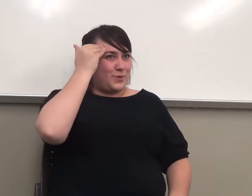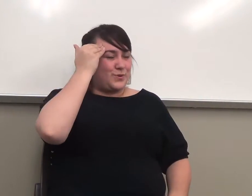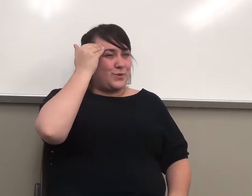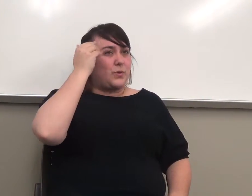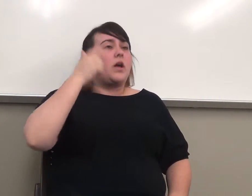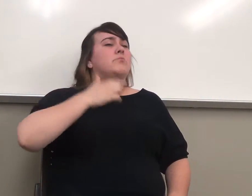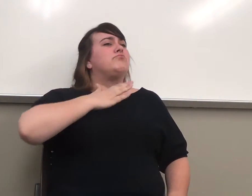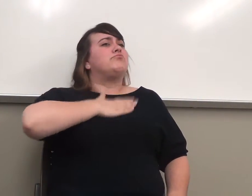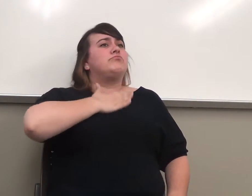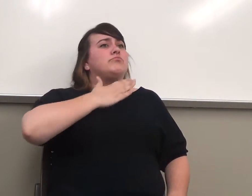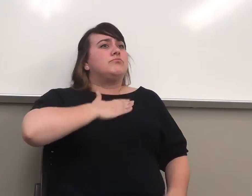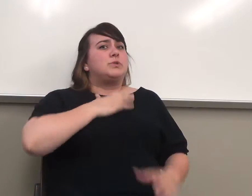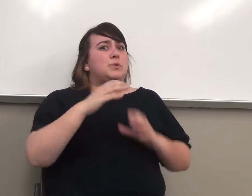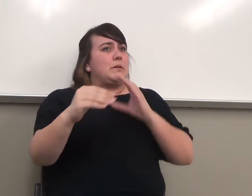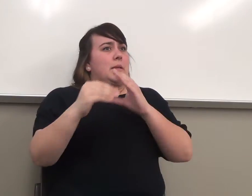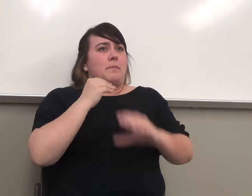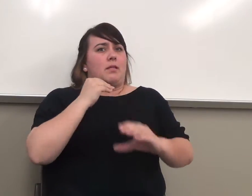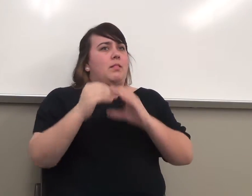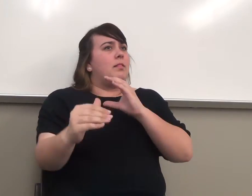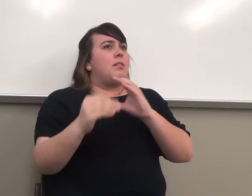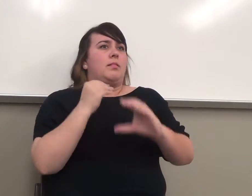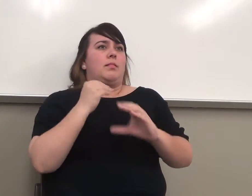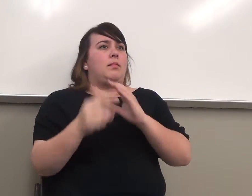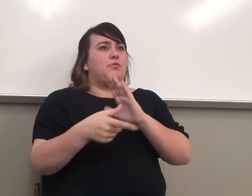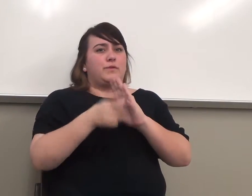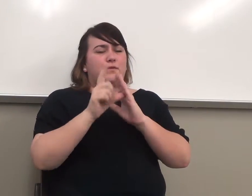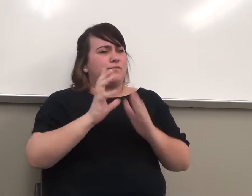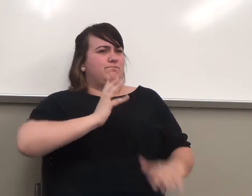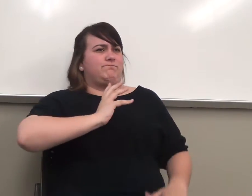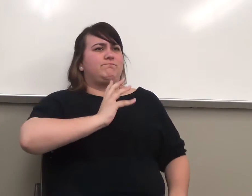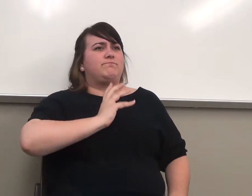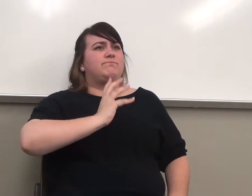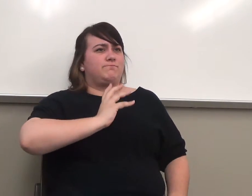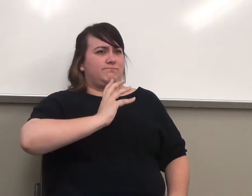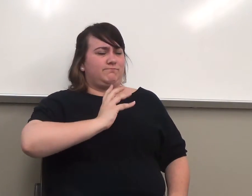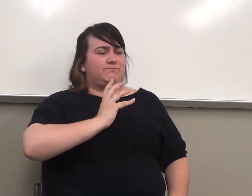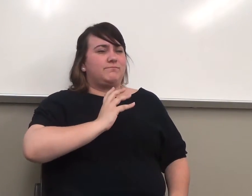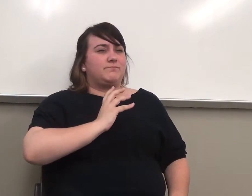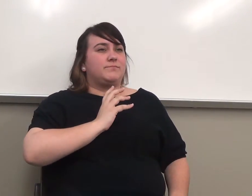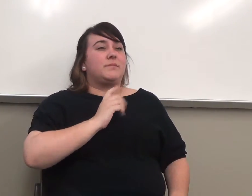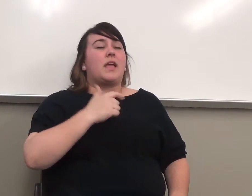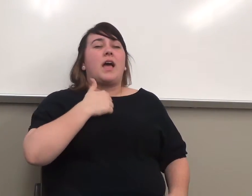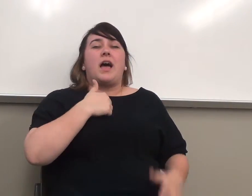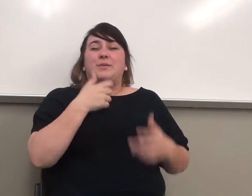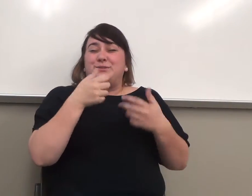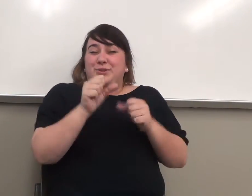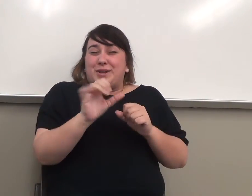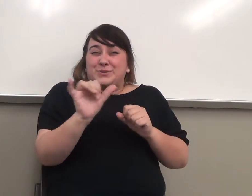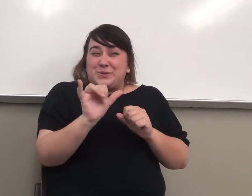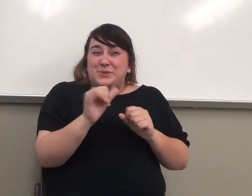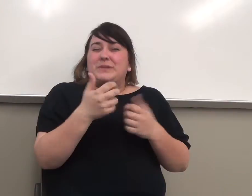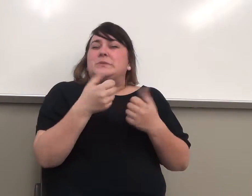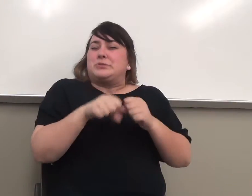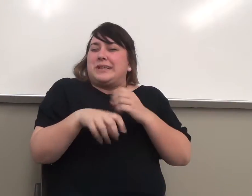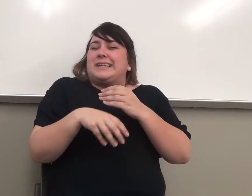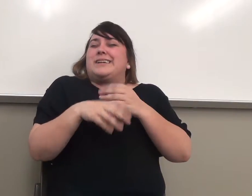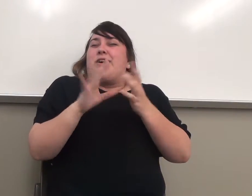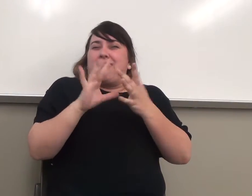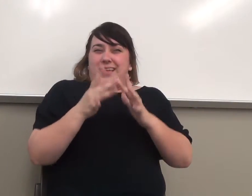do email reviews. Okay? I'm even going to try, that's another thing I'm going to try online, because I